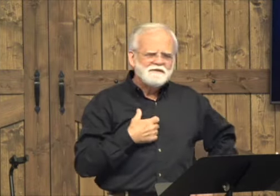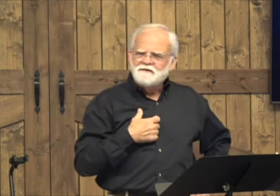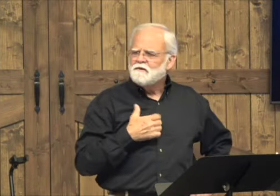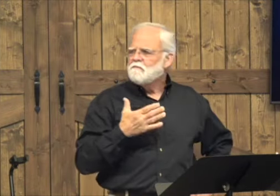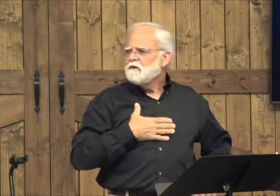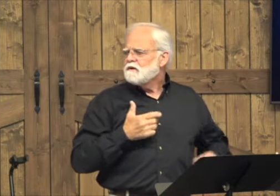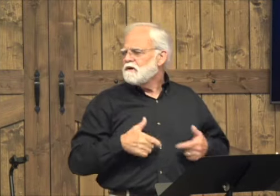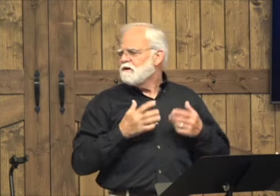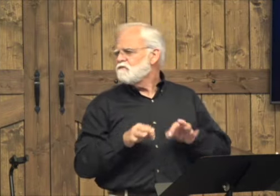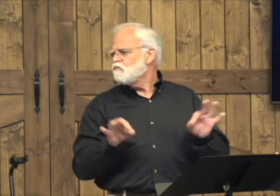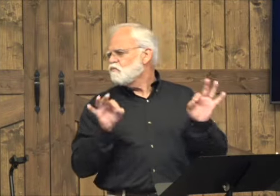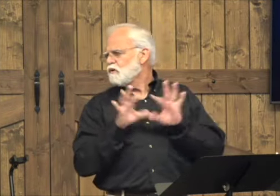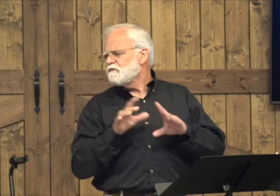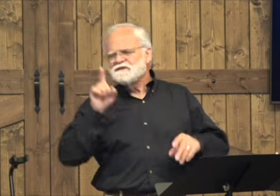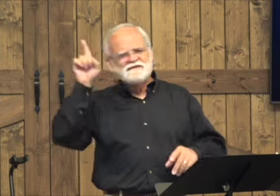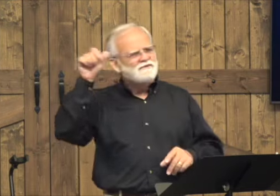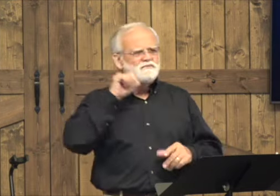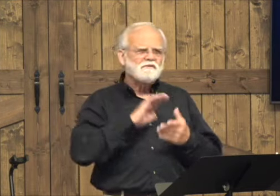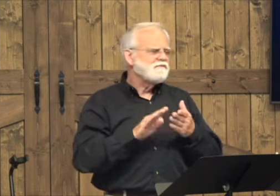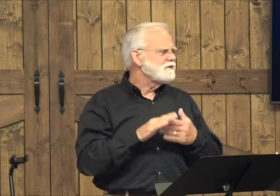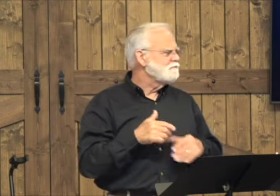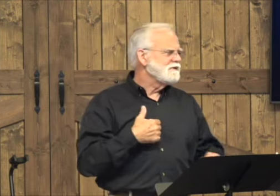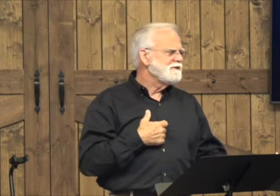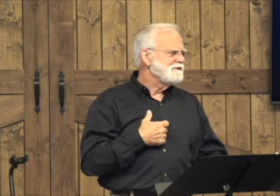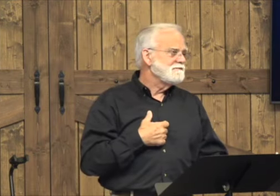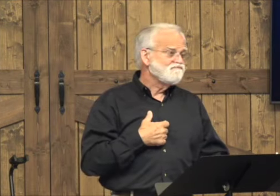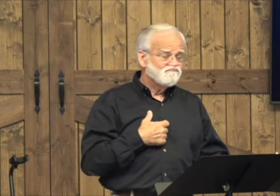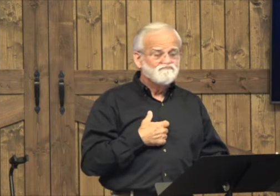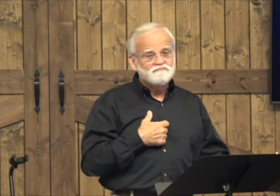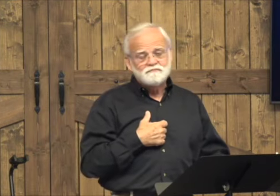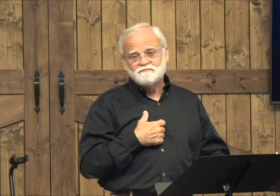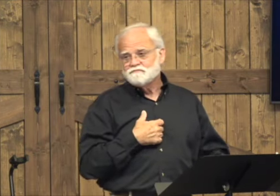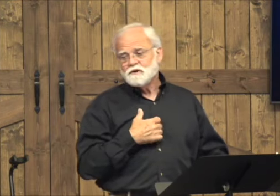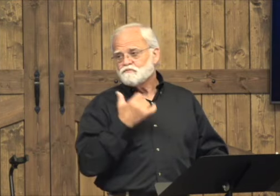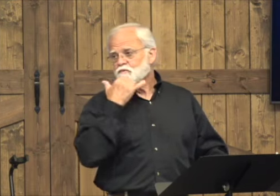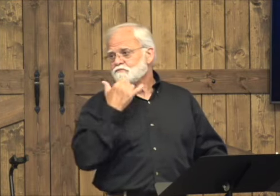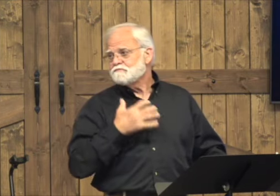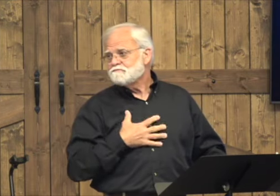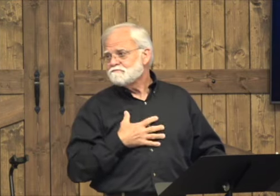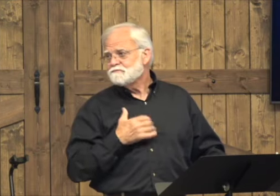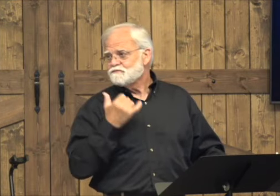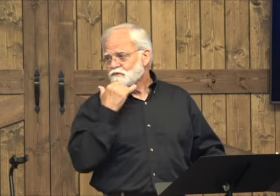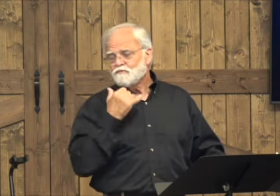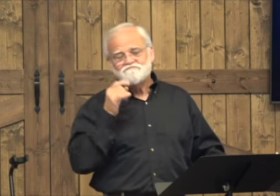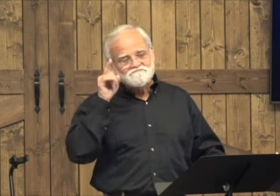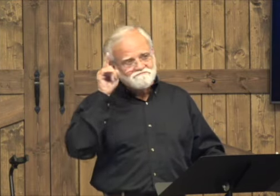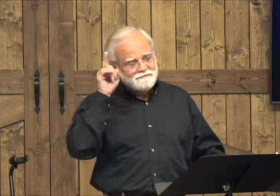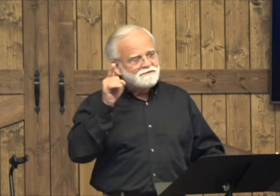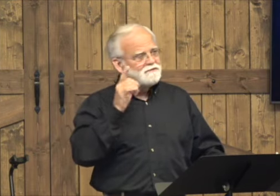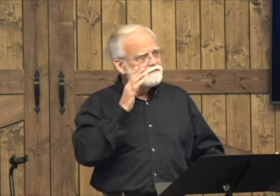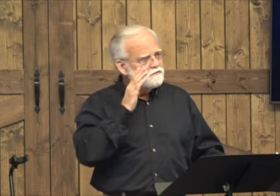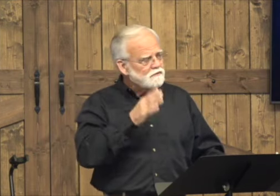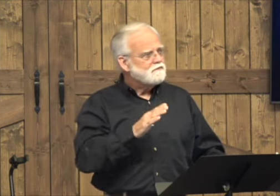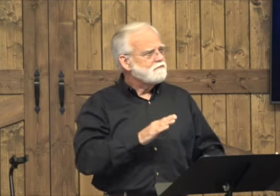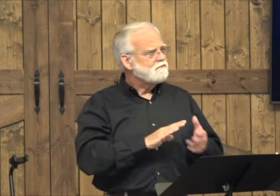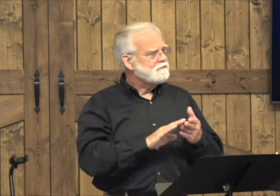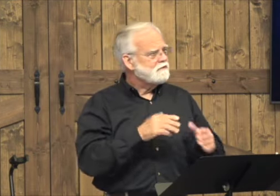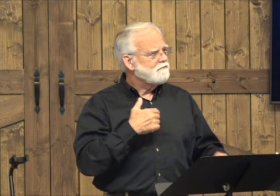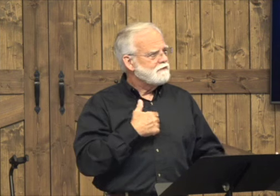Some people think their sins or their lives are so bad, so terrible that God can't forgive them. He can't love them.